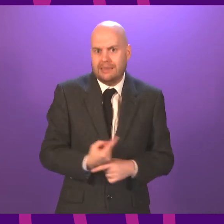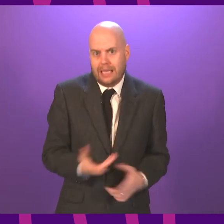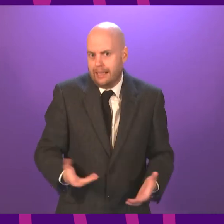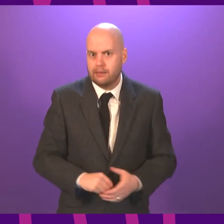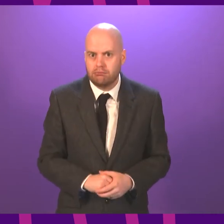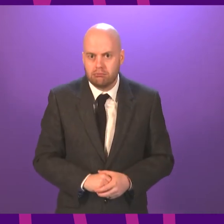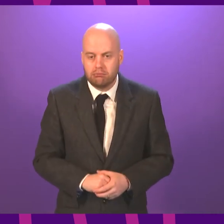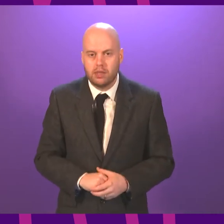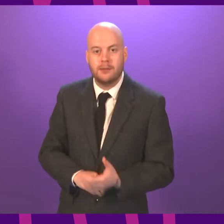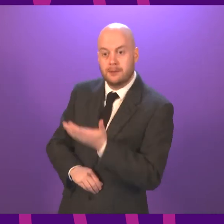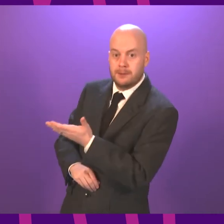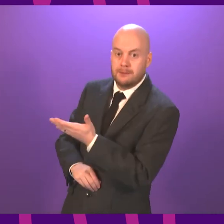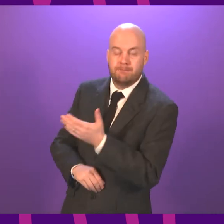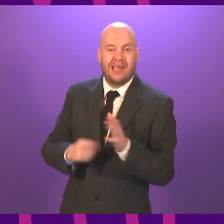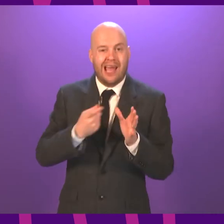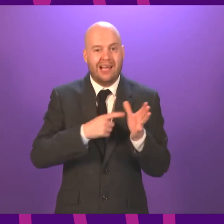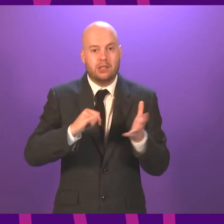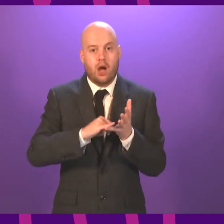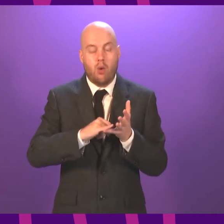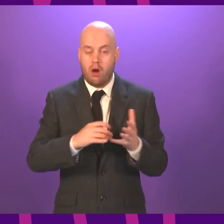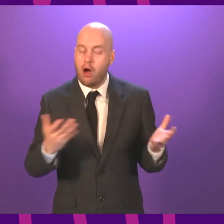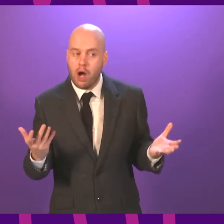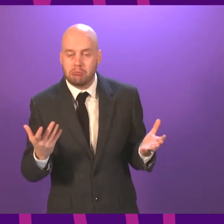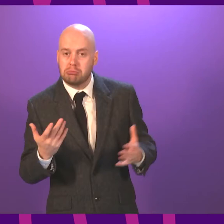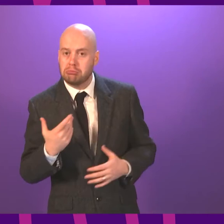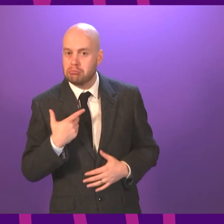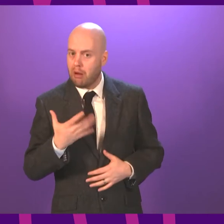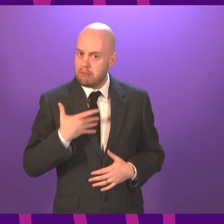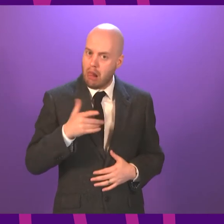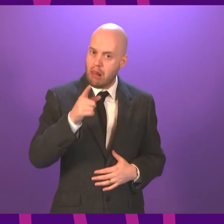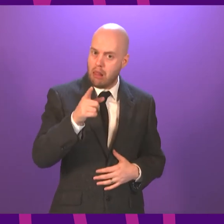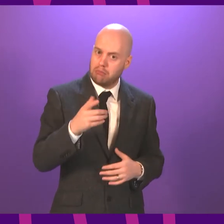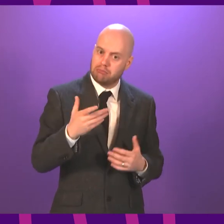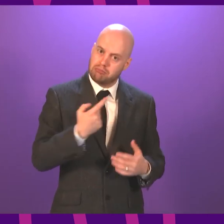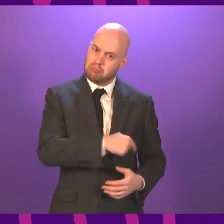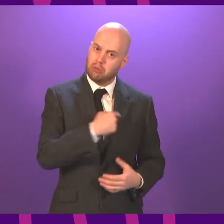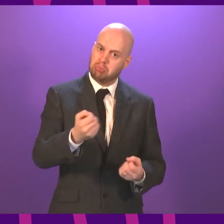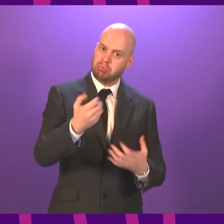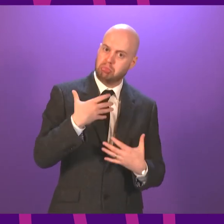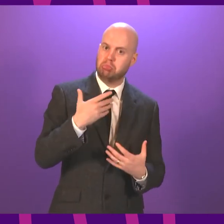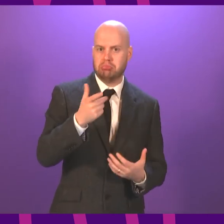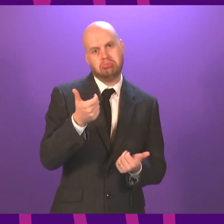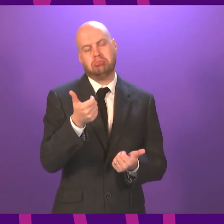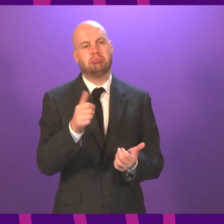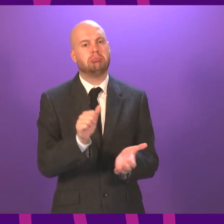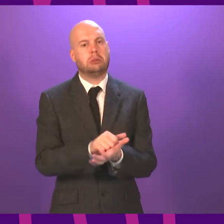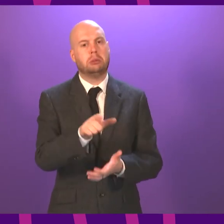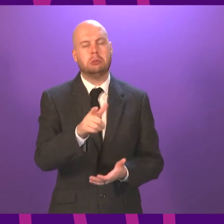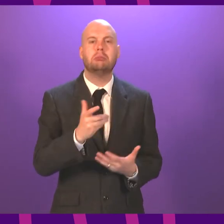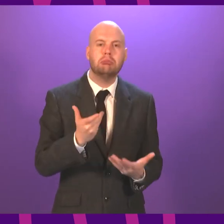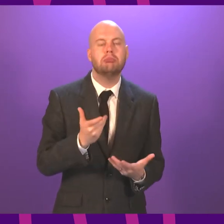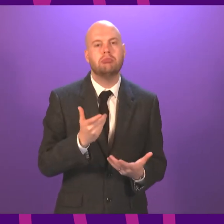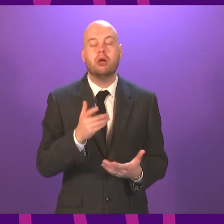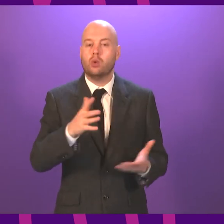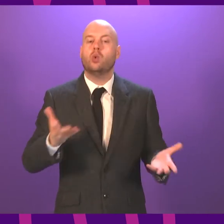recognise what you say is about the importance of having good decisions being made really quickly and how important they are. Today we are publishing a timeline